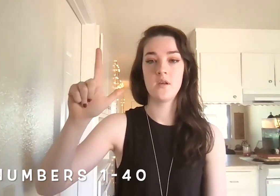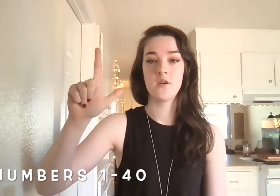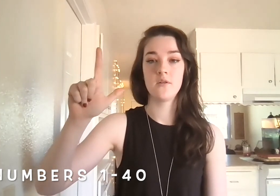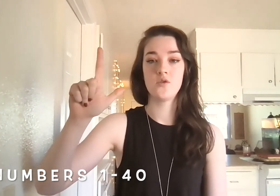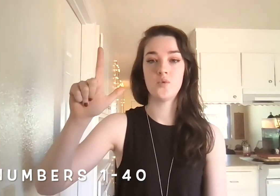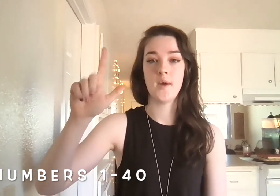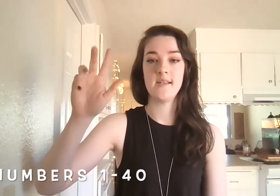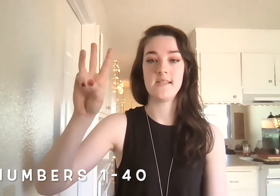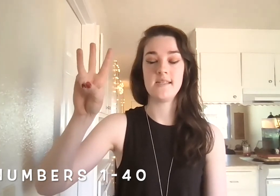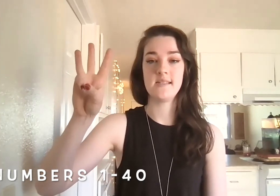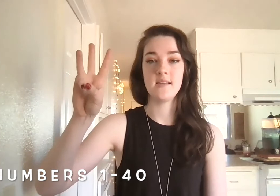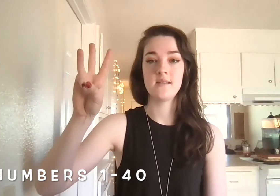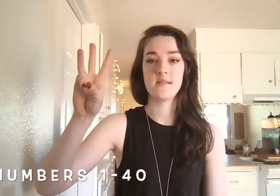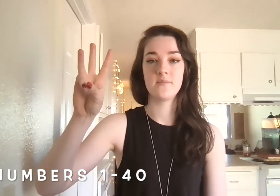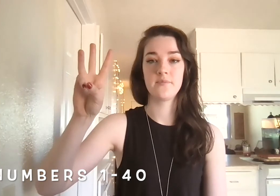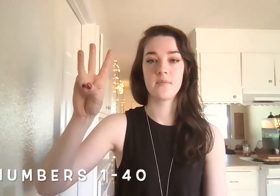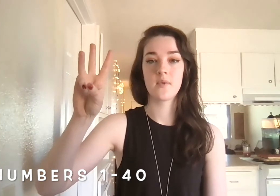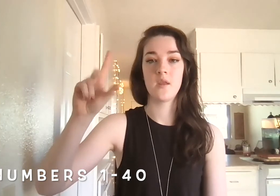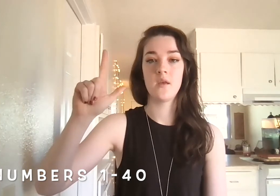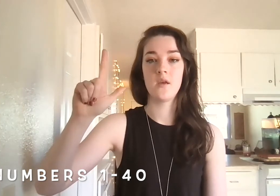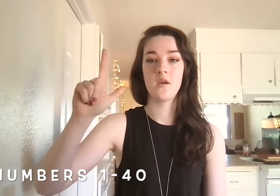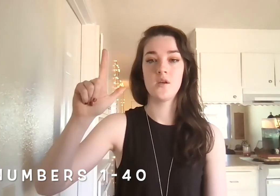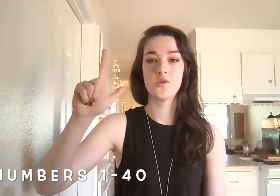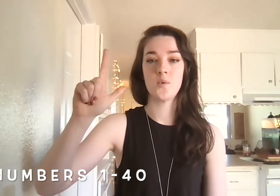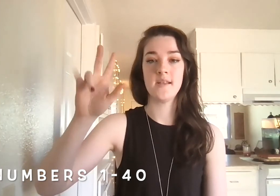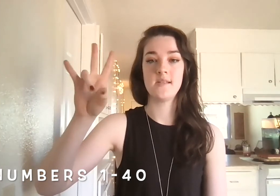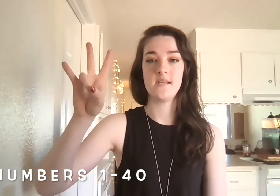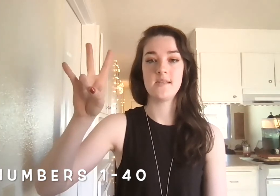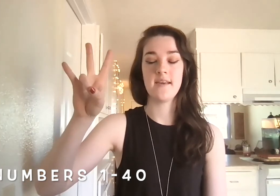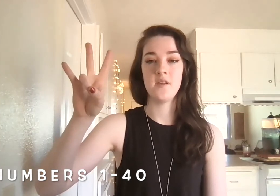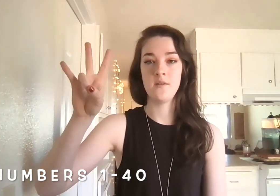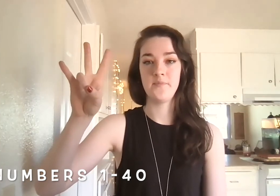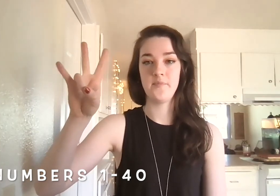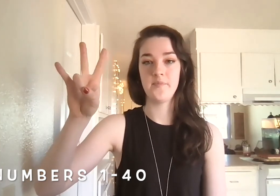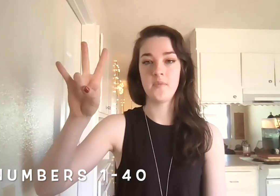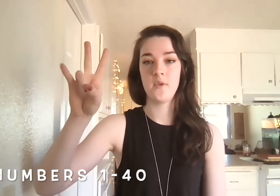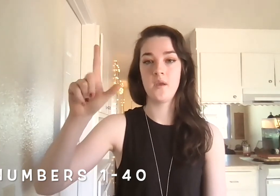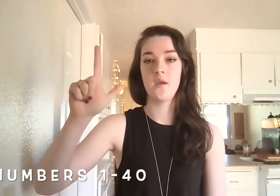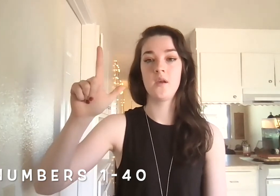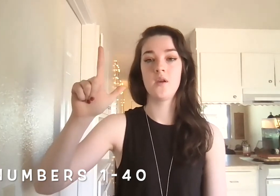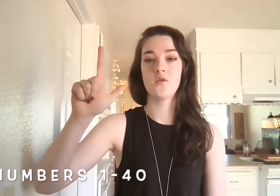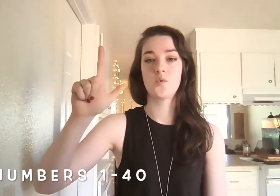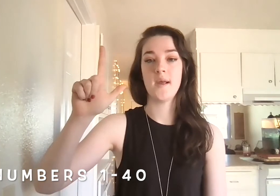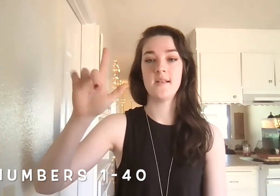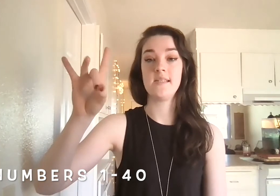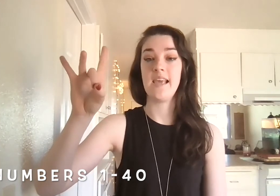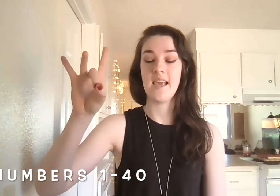26, 27, 28,